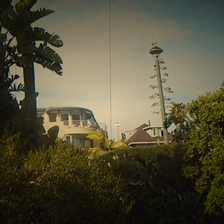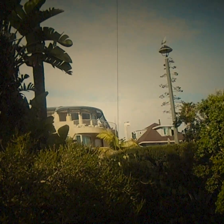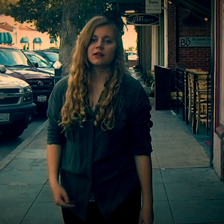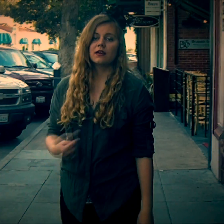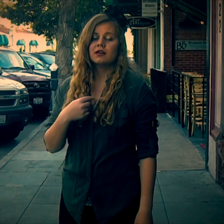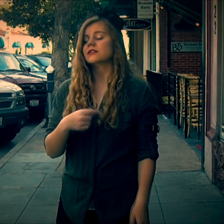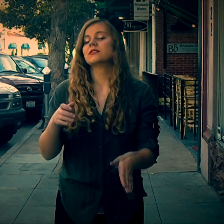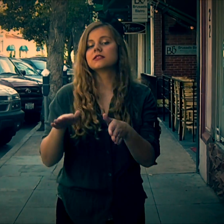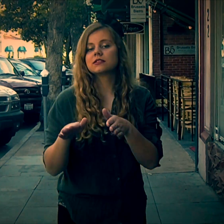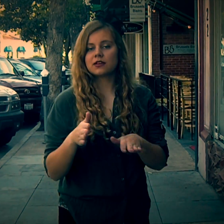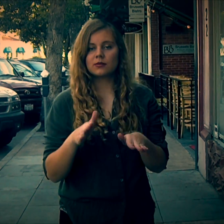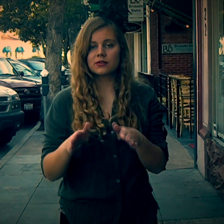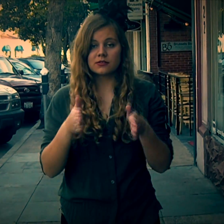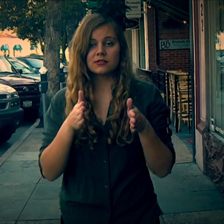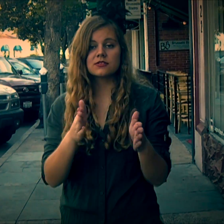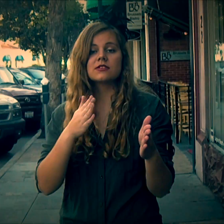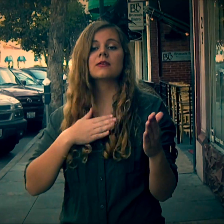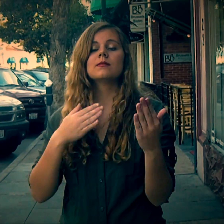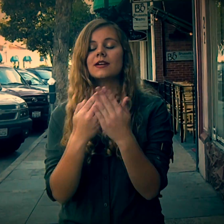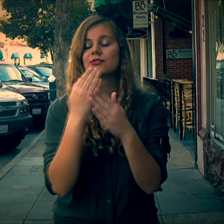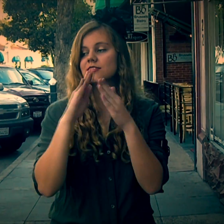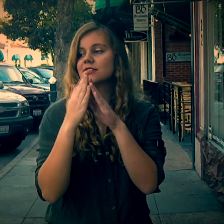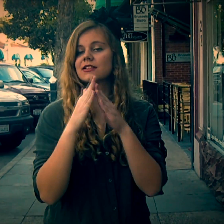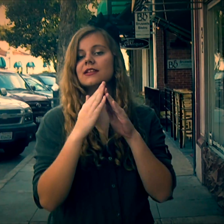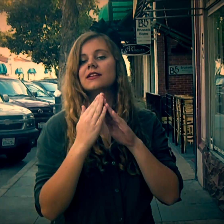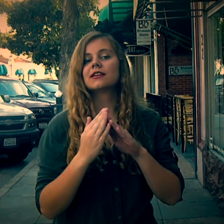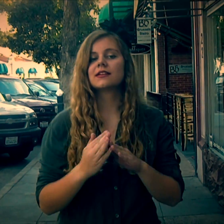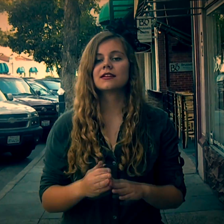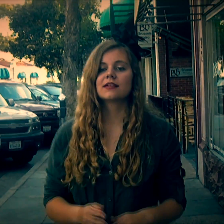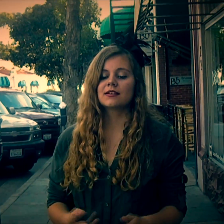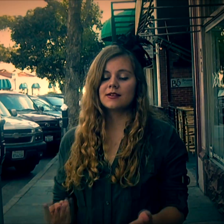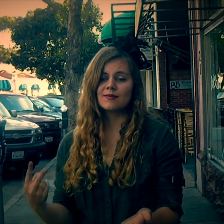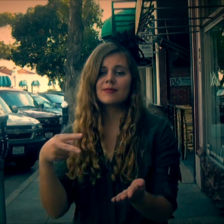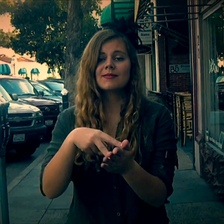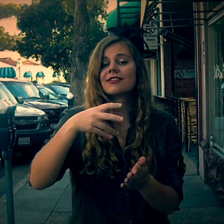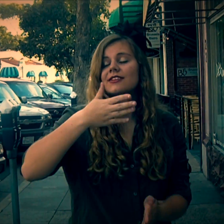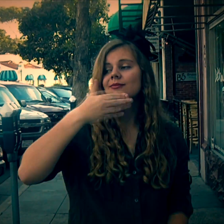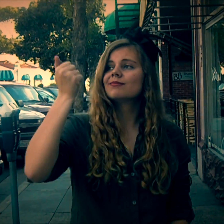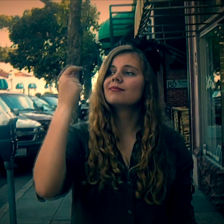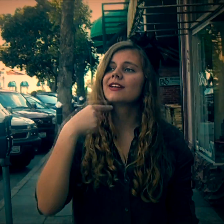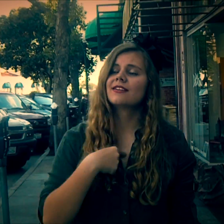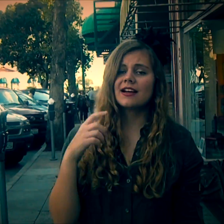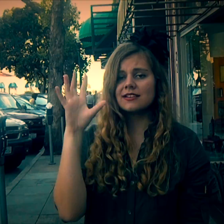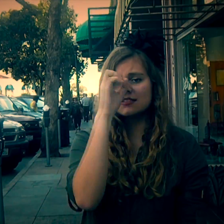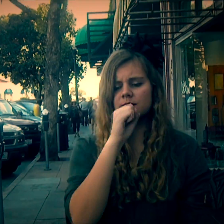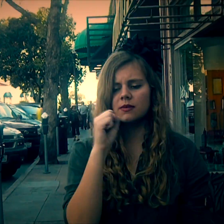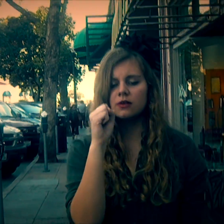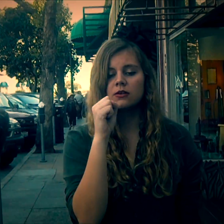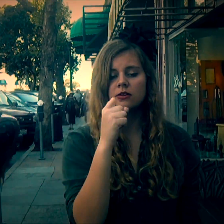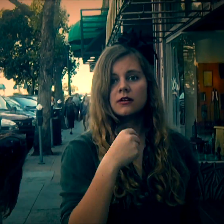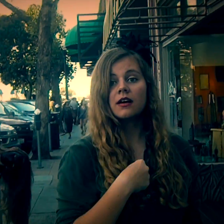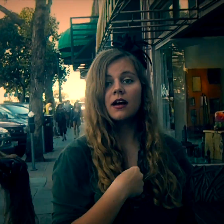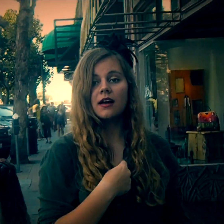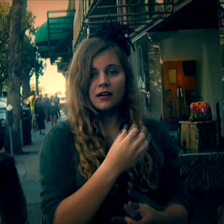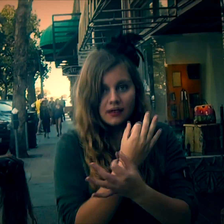As I walk through the streets of my new city My back feeling much better, I suppose I